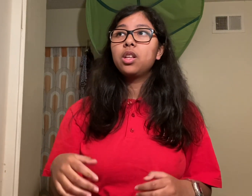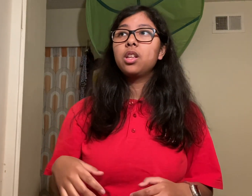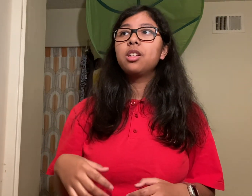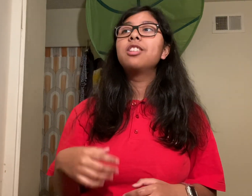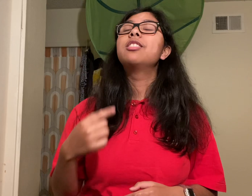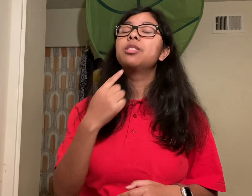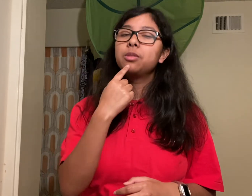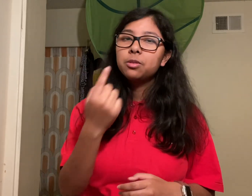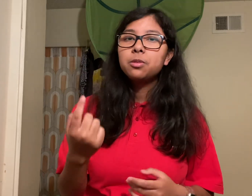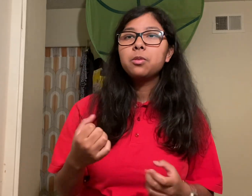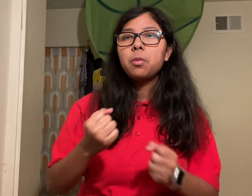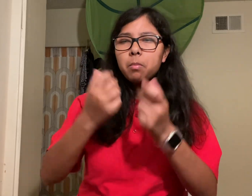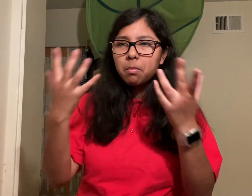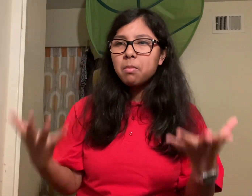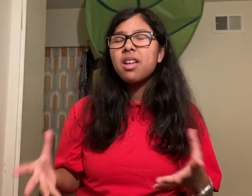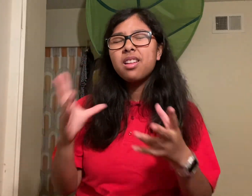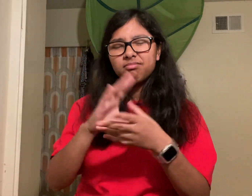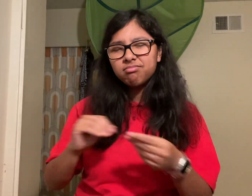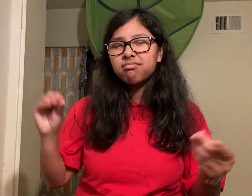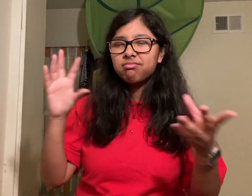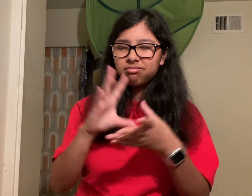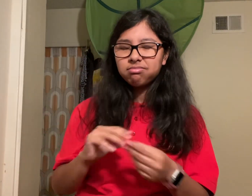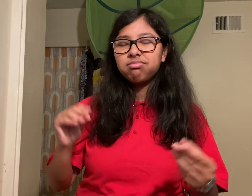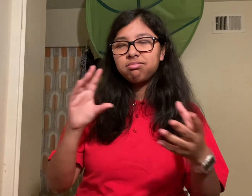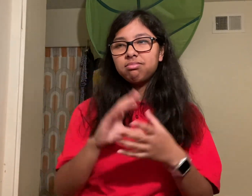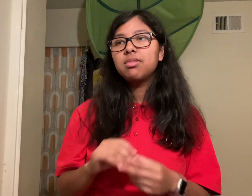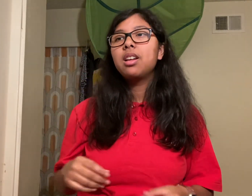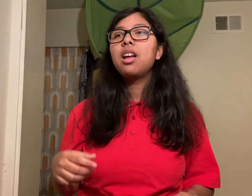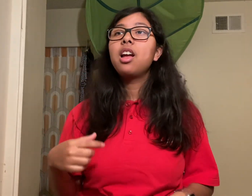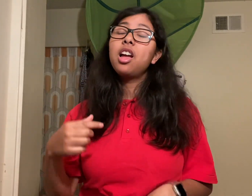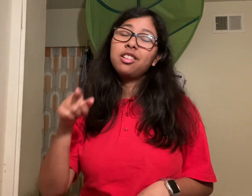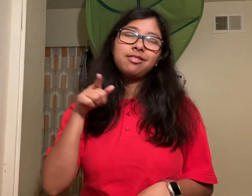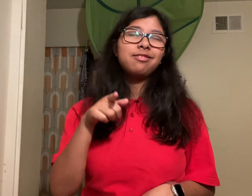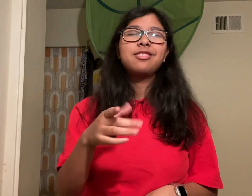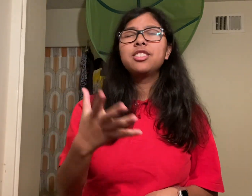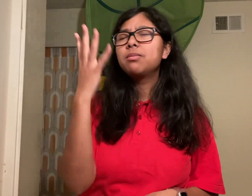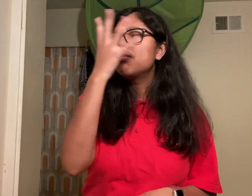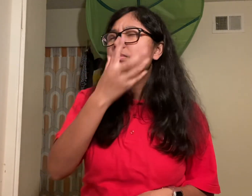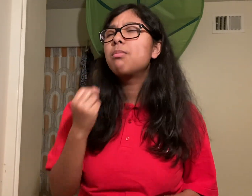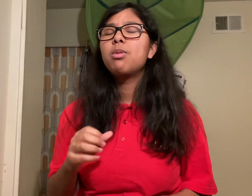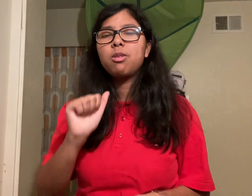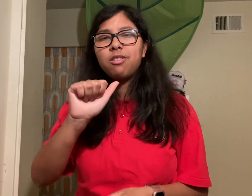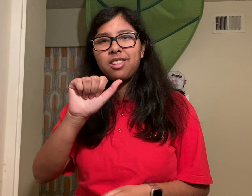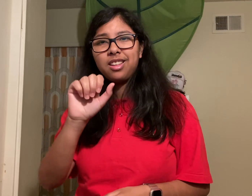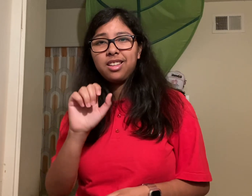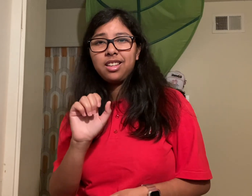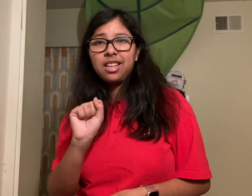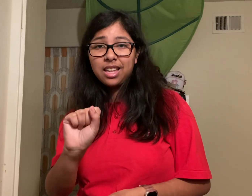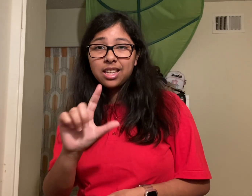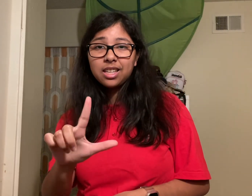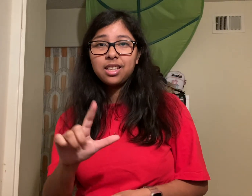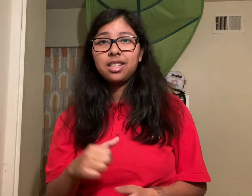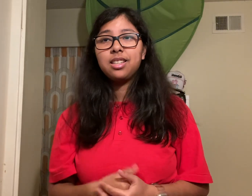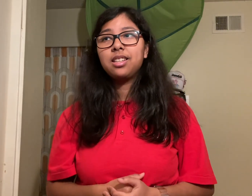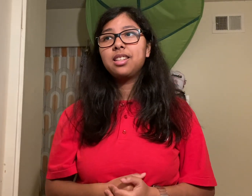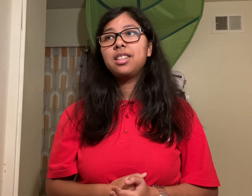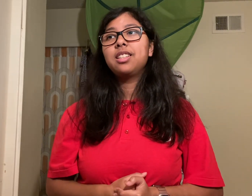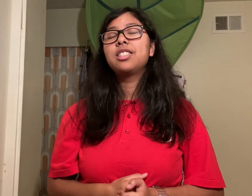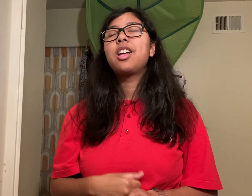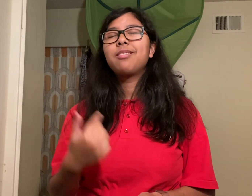her stories I always know it'll be entertaining I've never had to just had a desire to have a